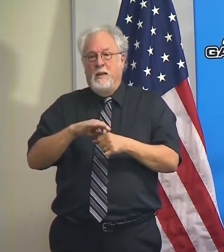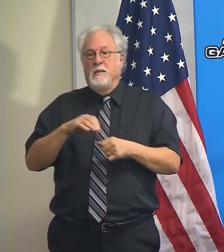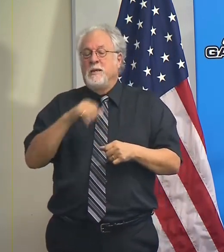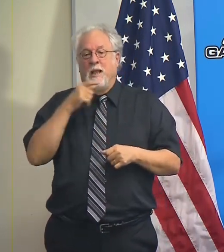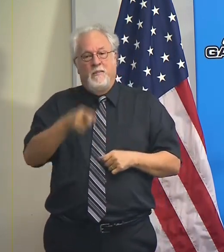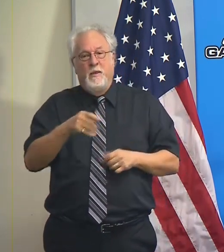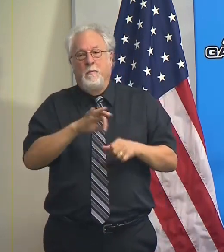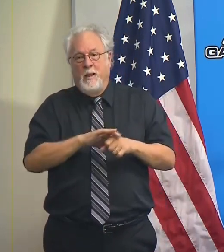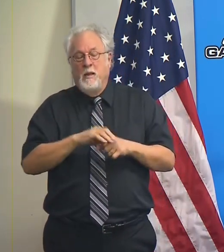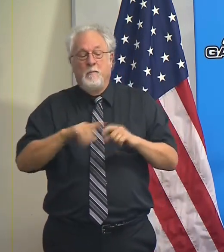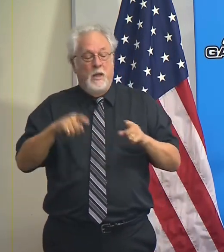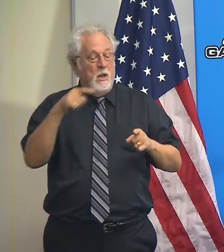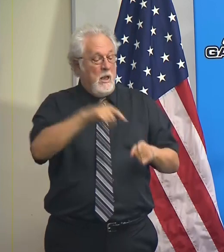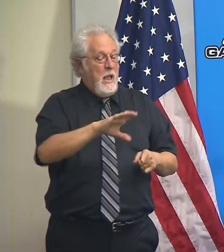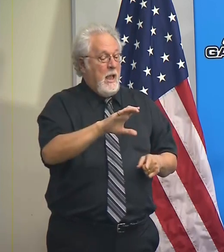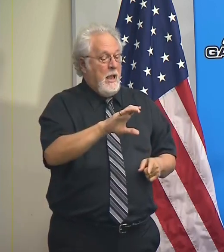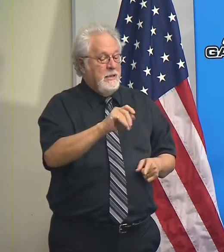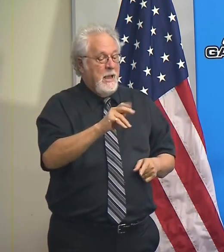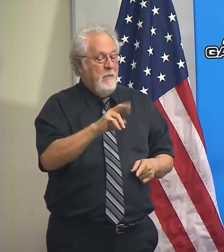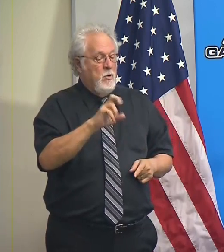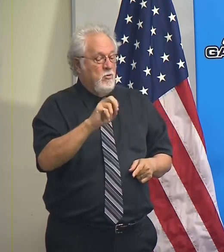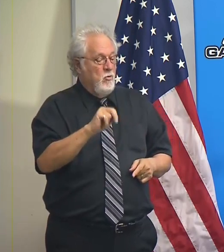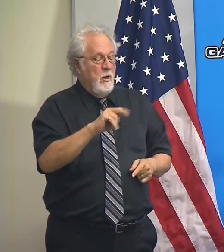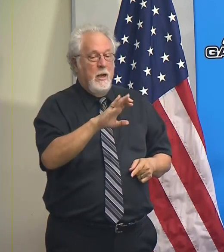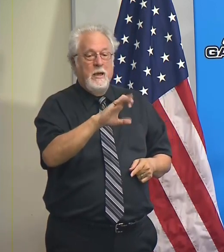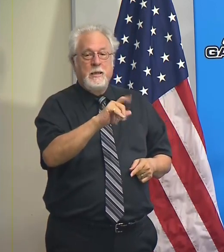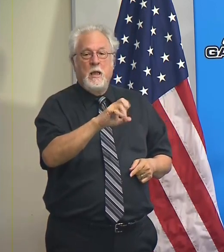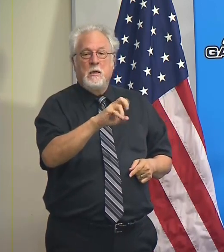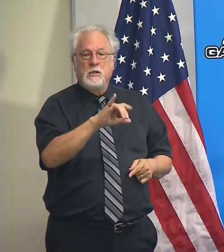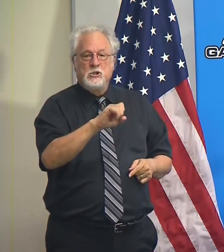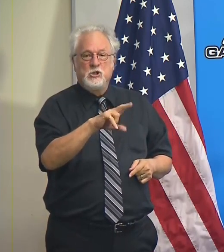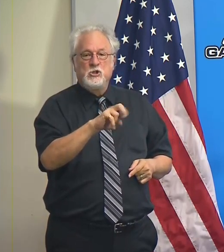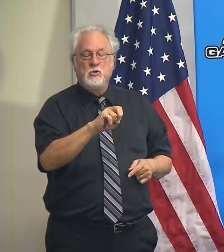into places like Cameron and Calcasieu and Vernon and Beauregard and so forth,